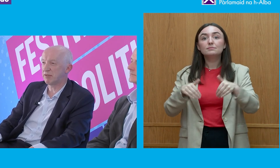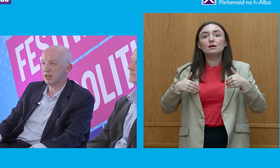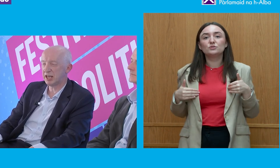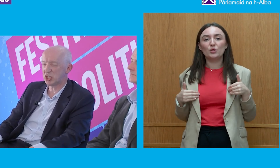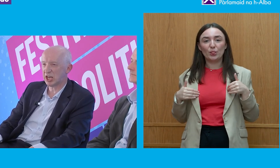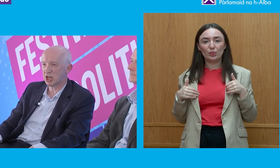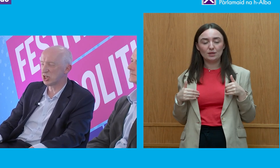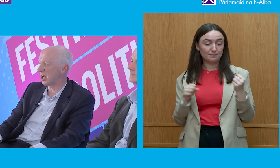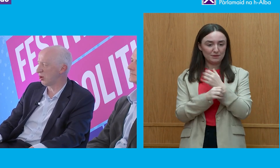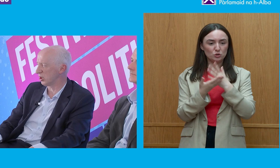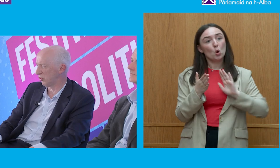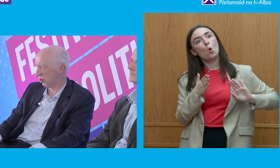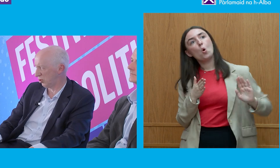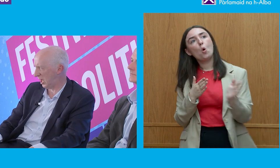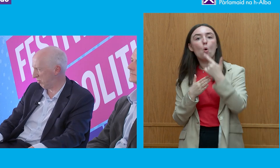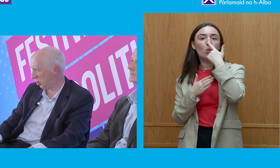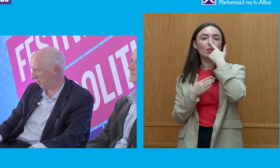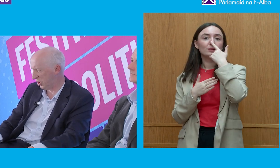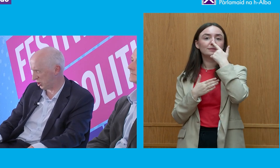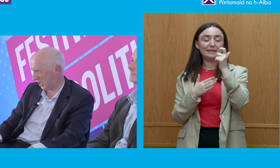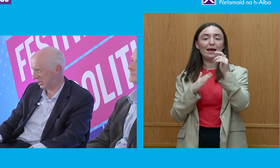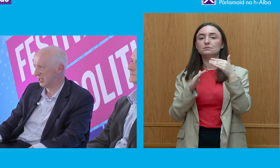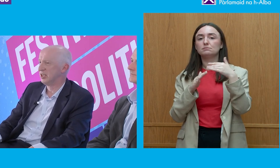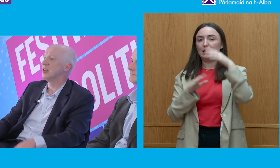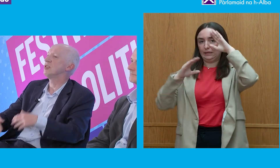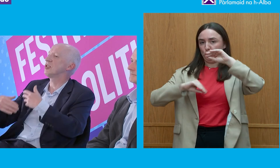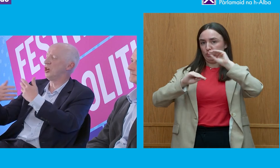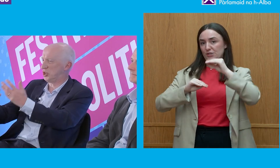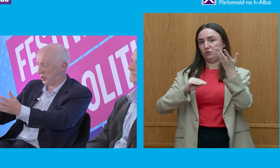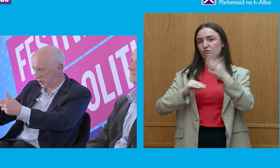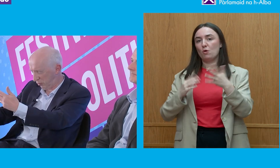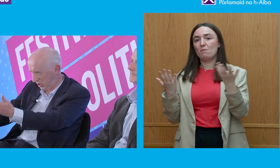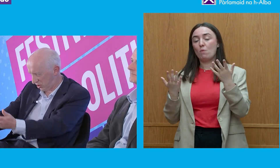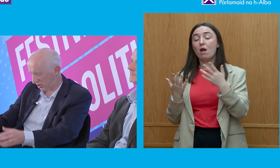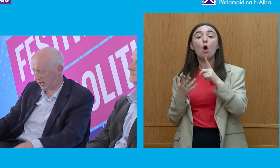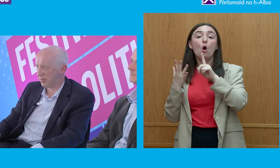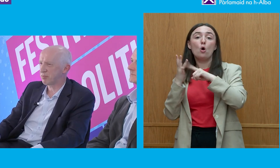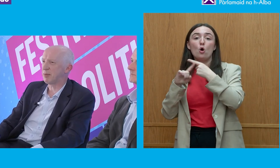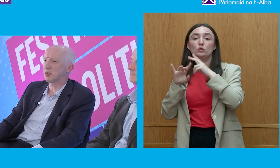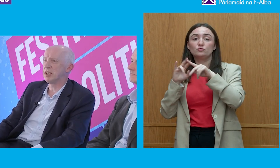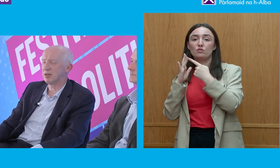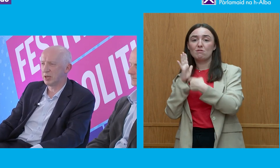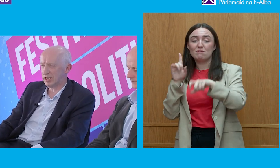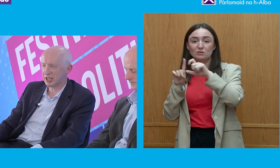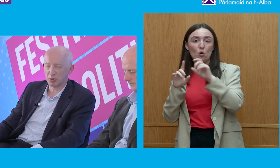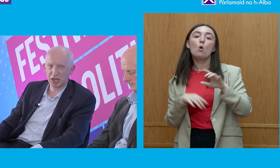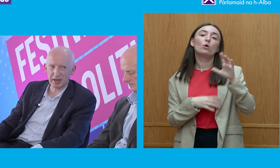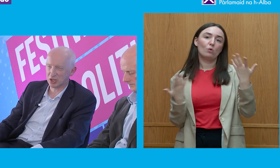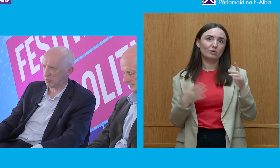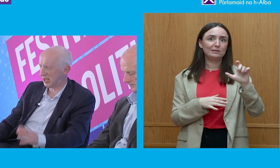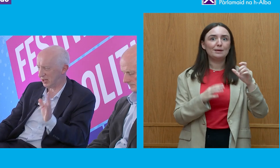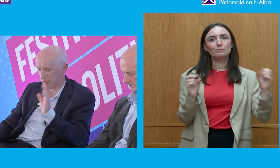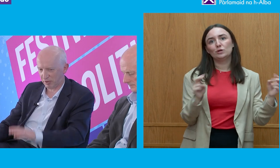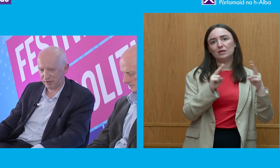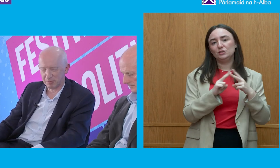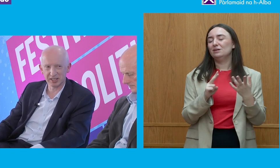all received an education at either Oxford or Cambridge University. The consequences of which perhaps I don't want to go